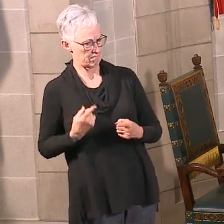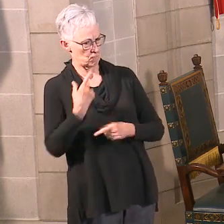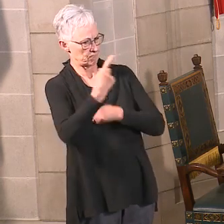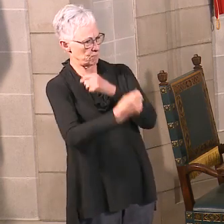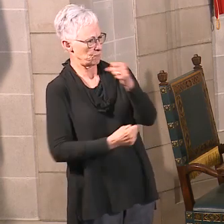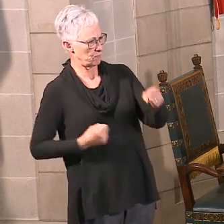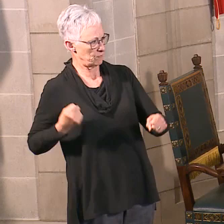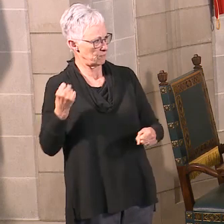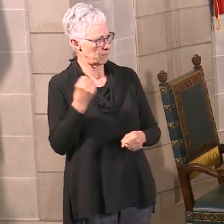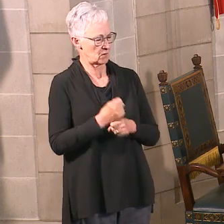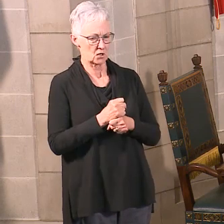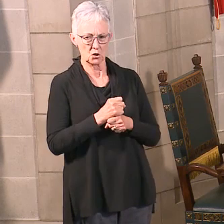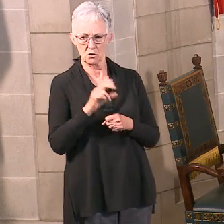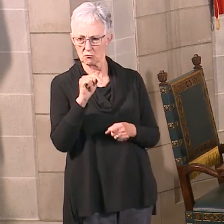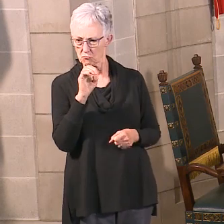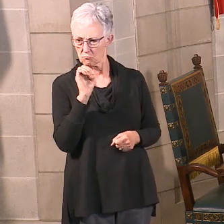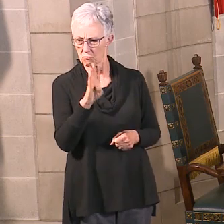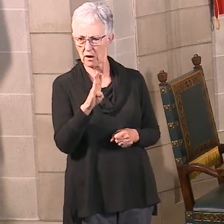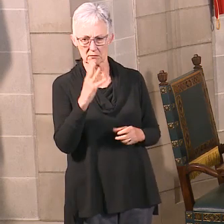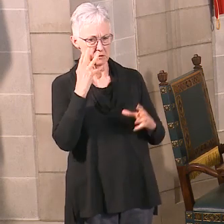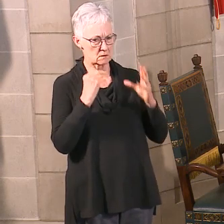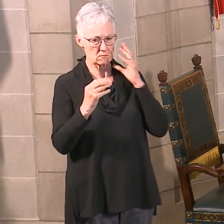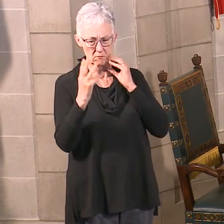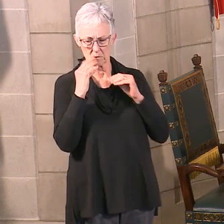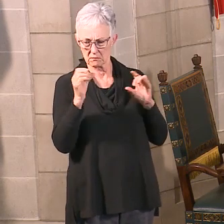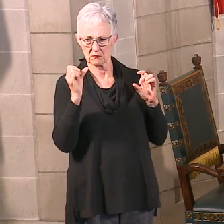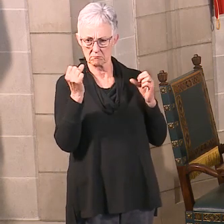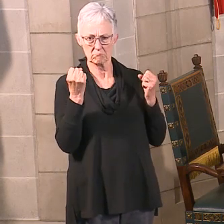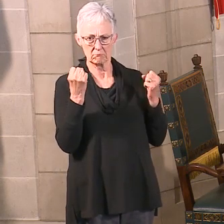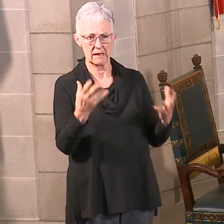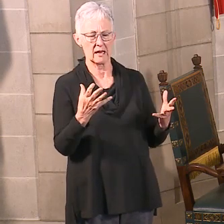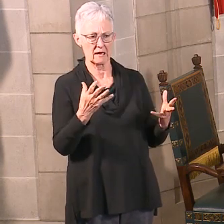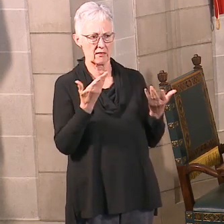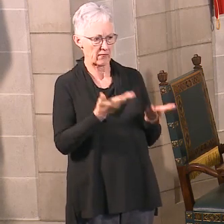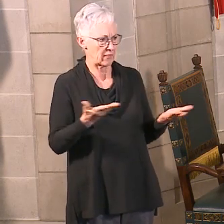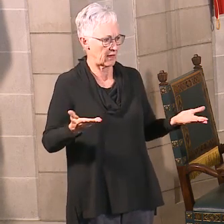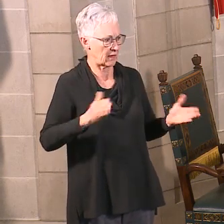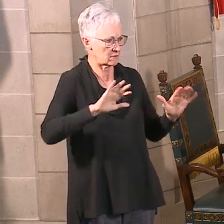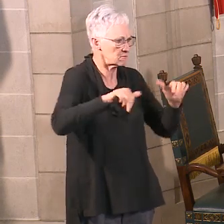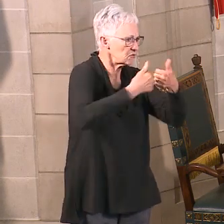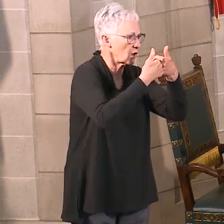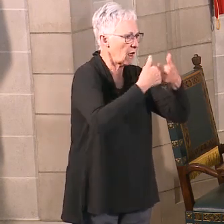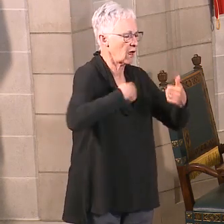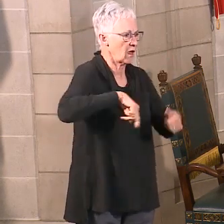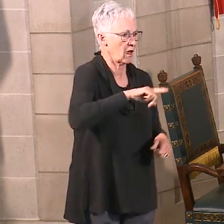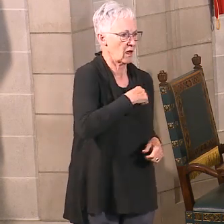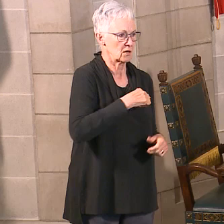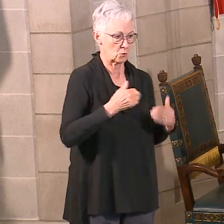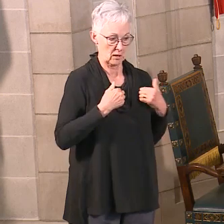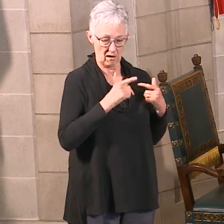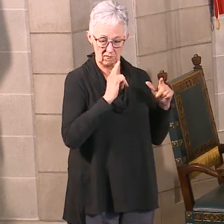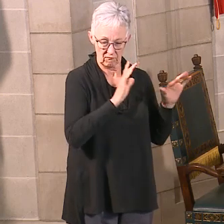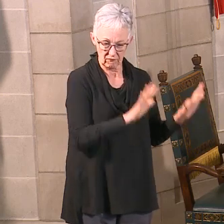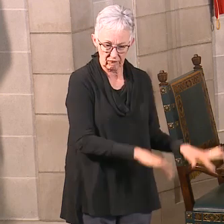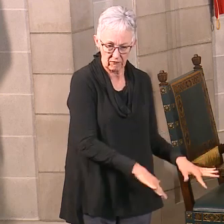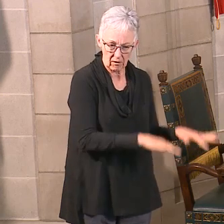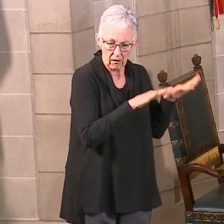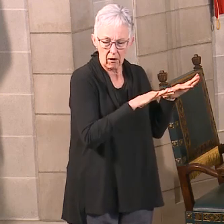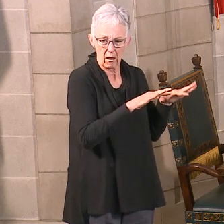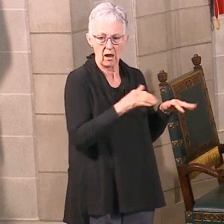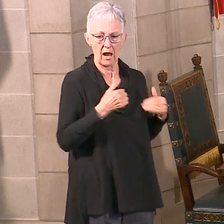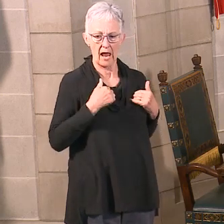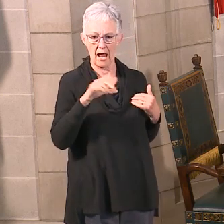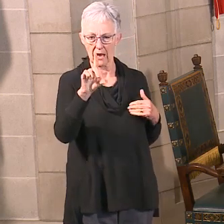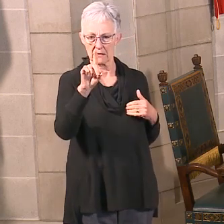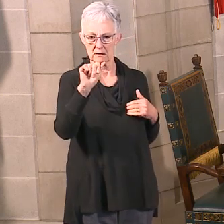mentally challenging events. We've had the flood. We had the canal collapse out in western Nebraska. We have the